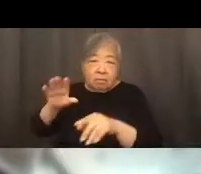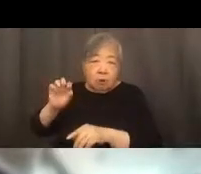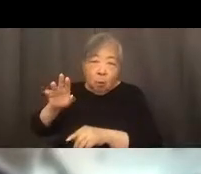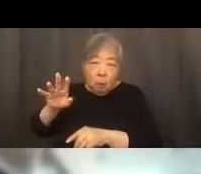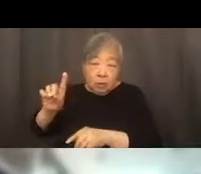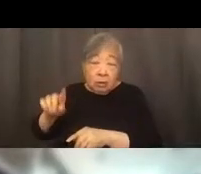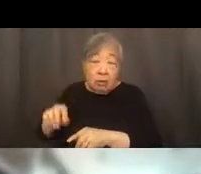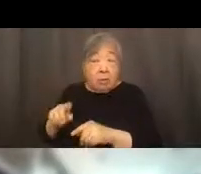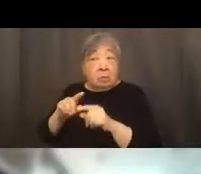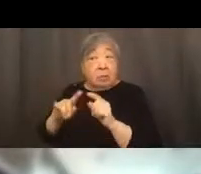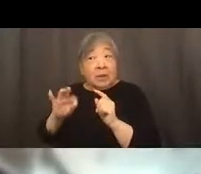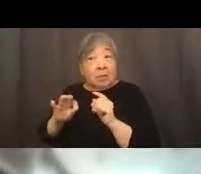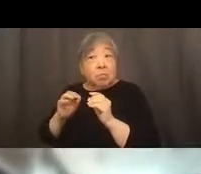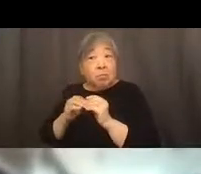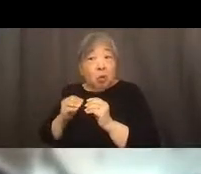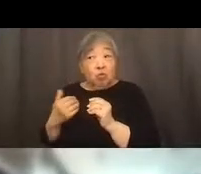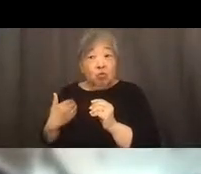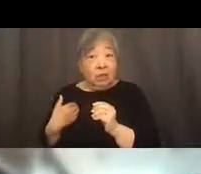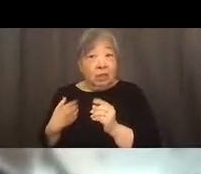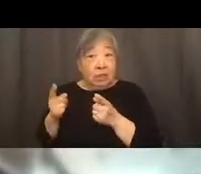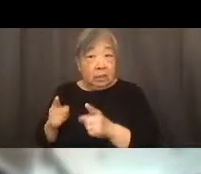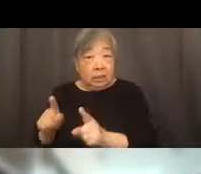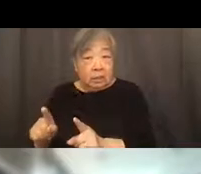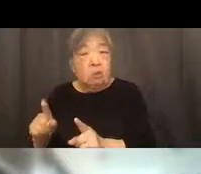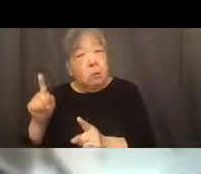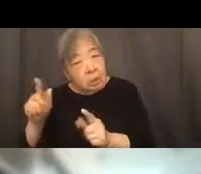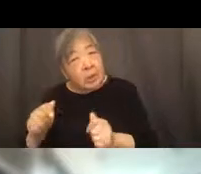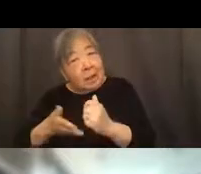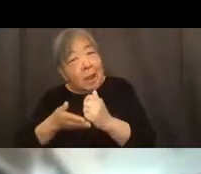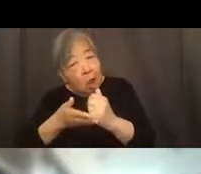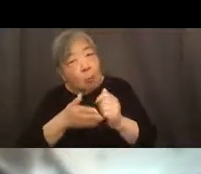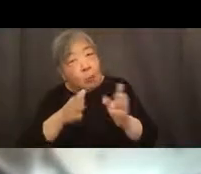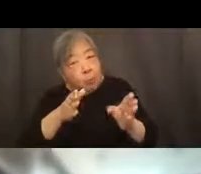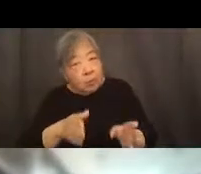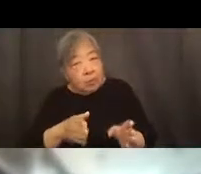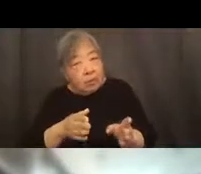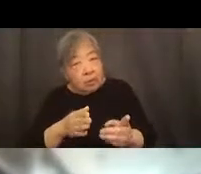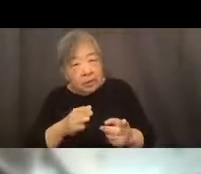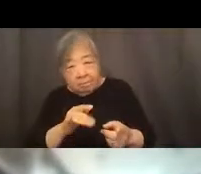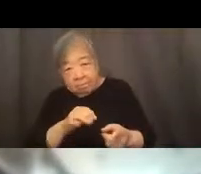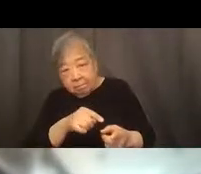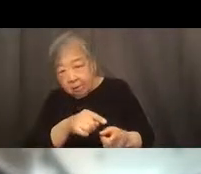more recent incidents, we may be able to help, uh, that person who wasn't able to report in time.